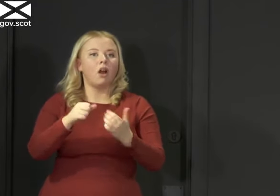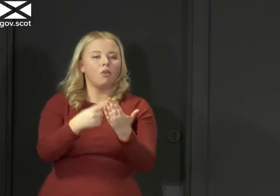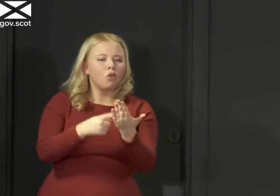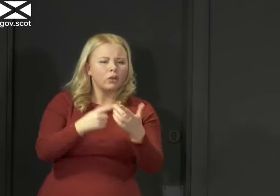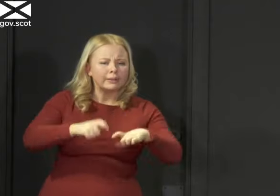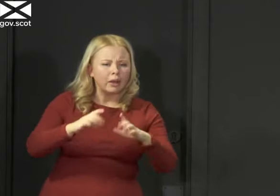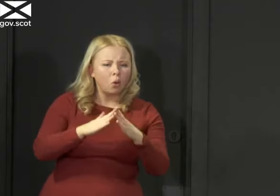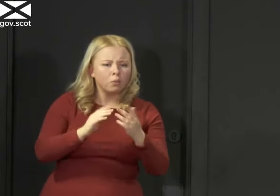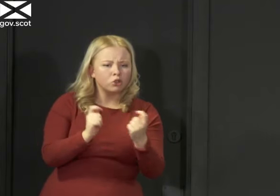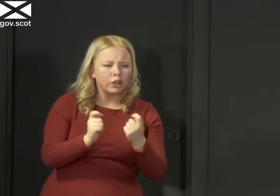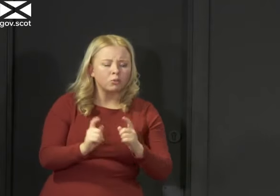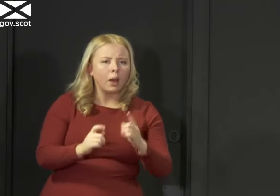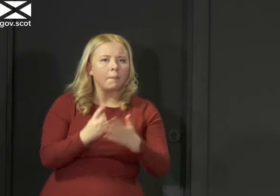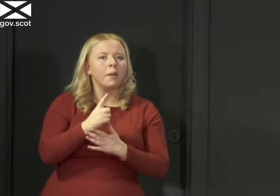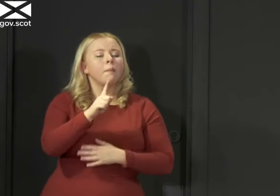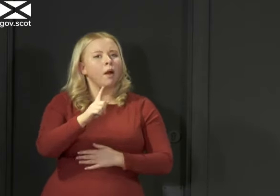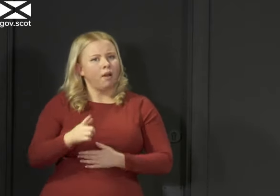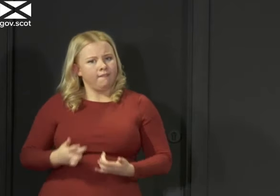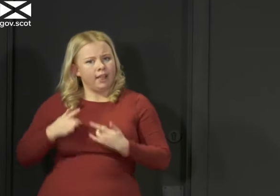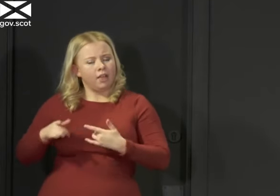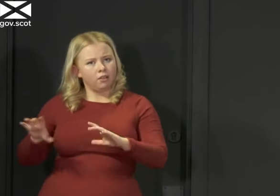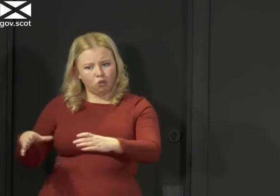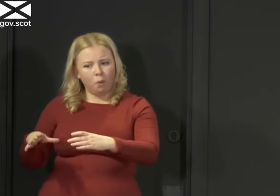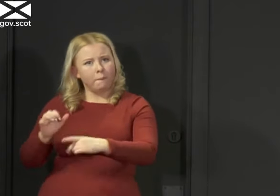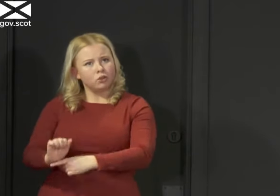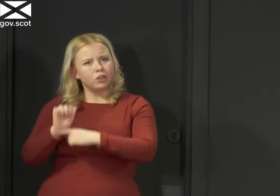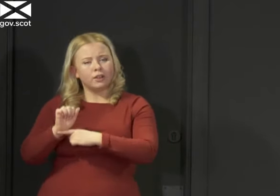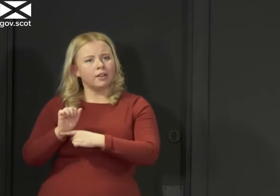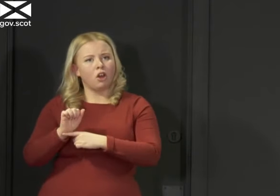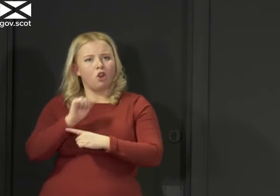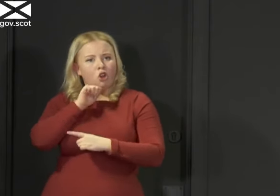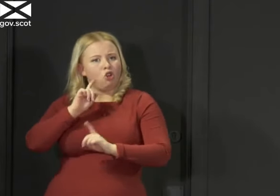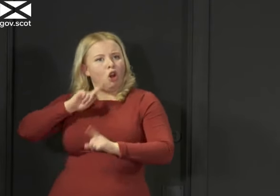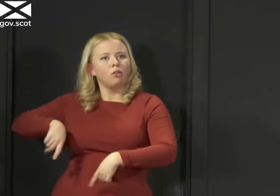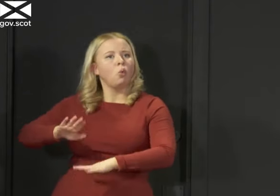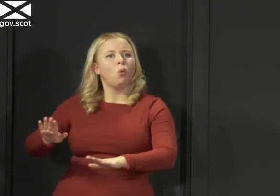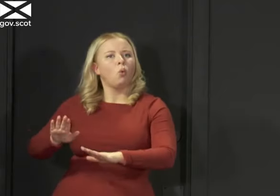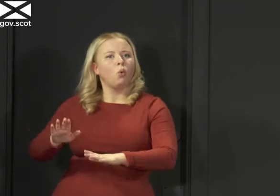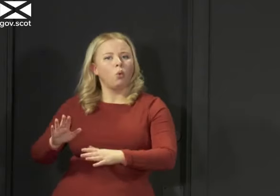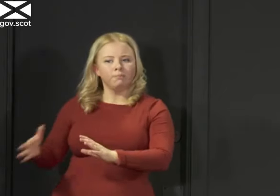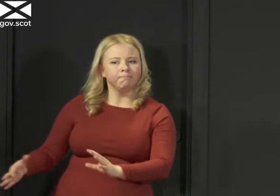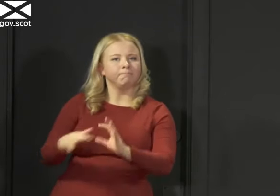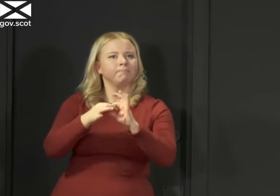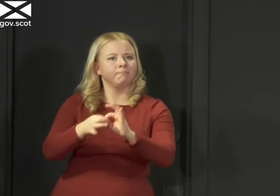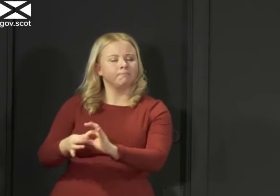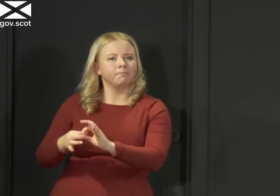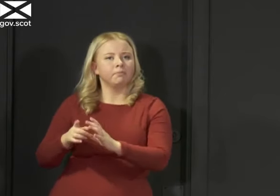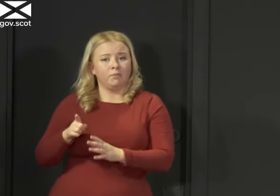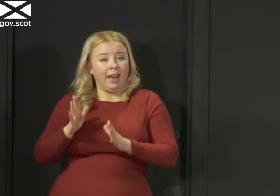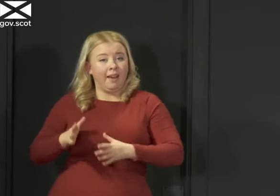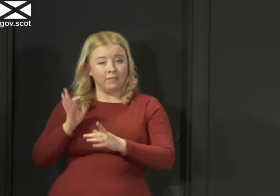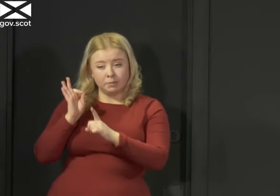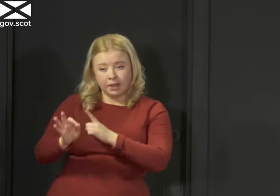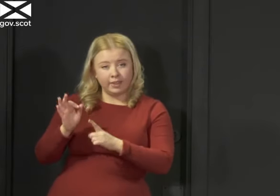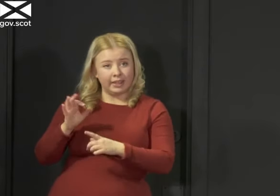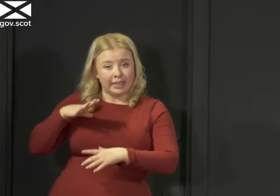anybody in the shielding group to think that you are being left behind. You have particular needs and it's really important that we protect you. But it's also important that we